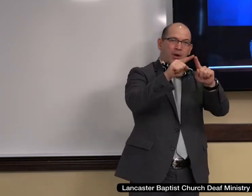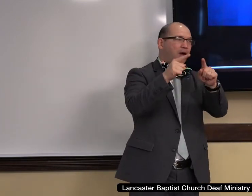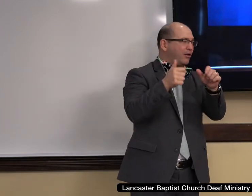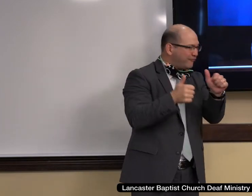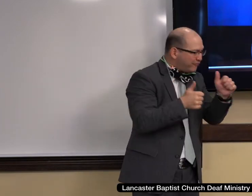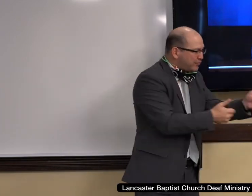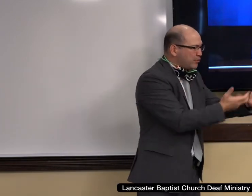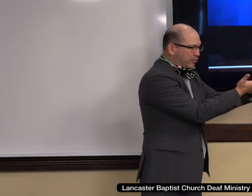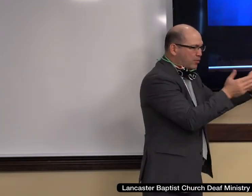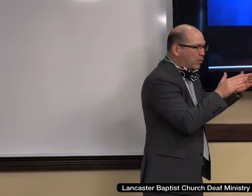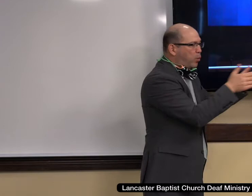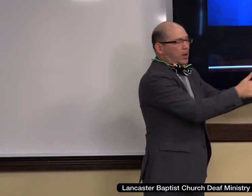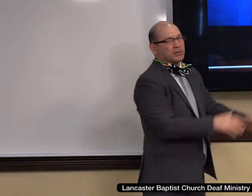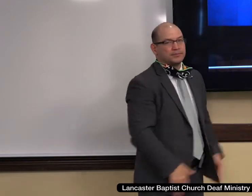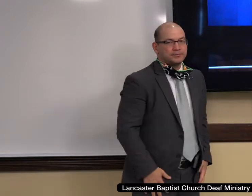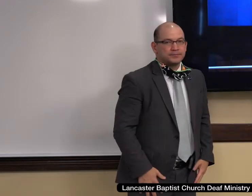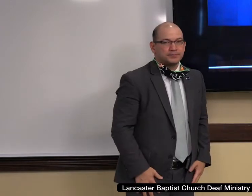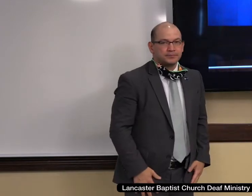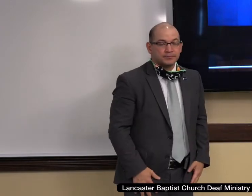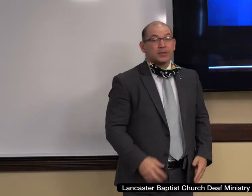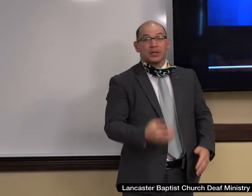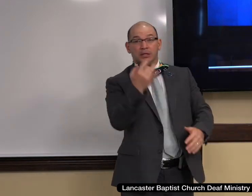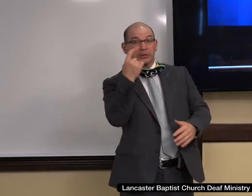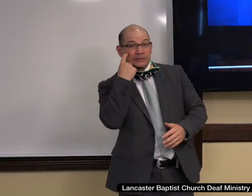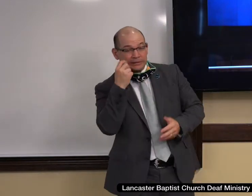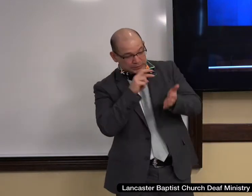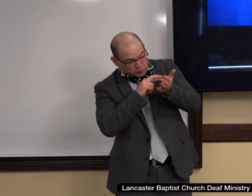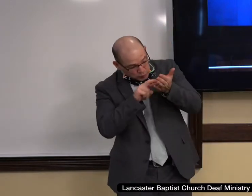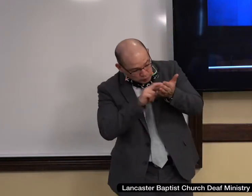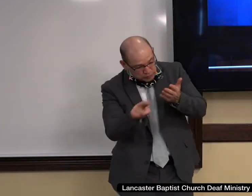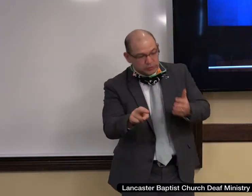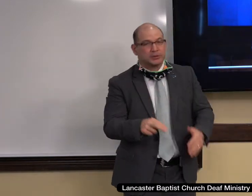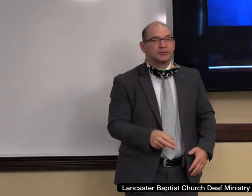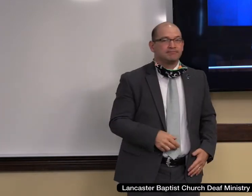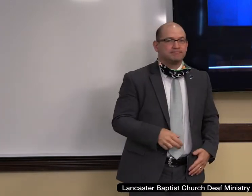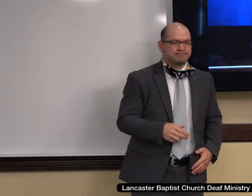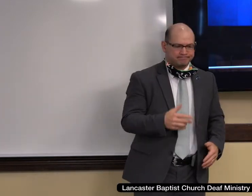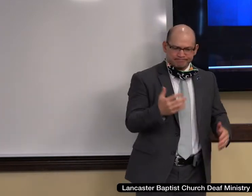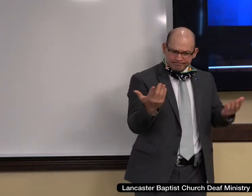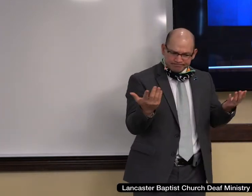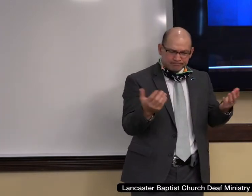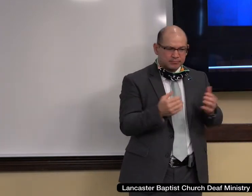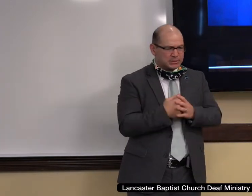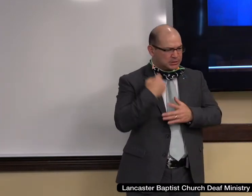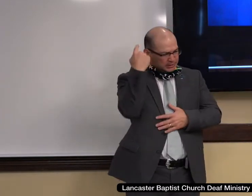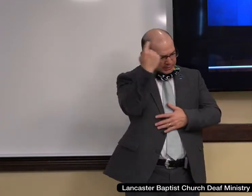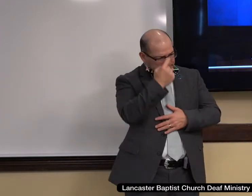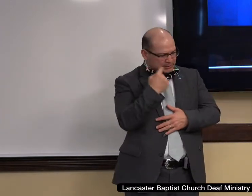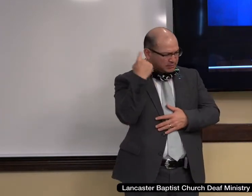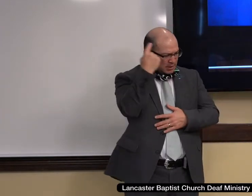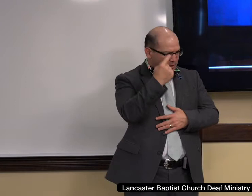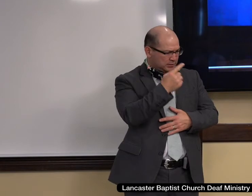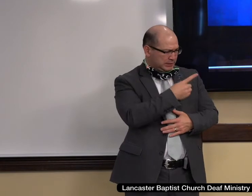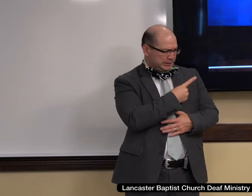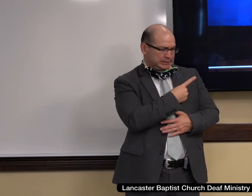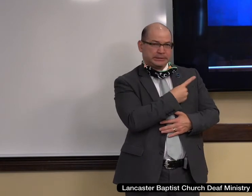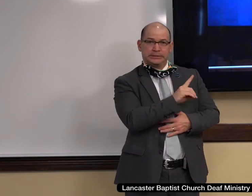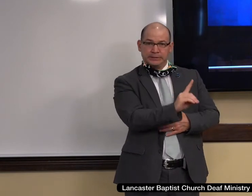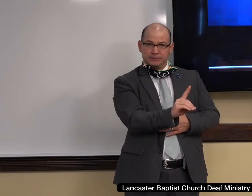relativism. There was a study done recently that looked at the decline of mainline denominations. Their specific research on the